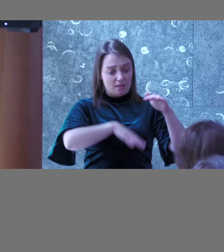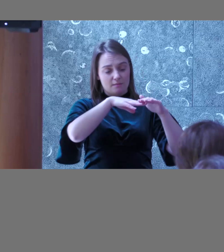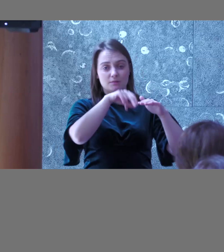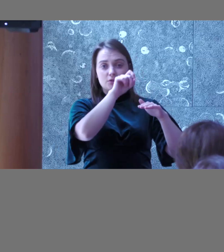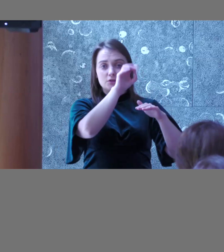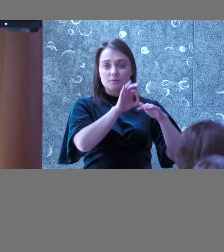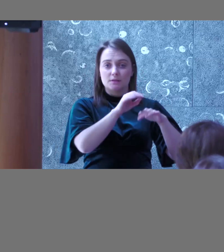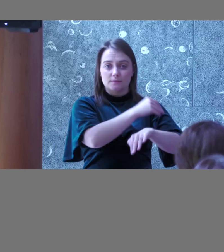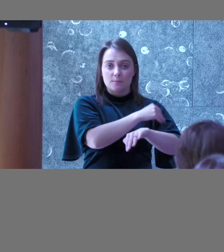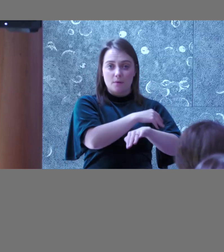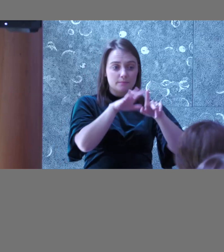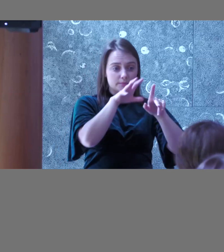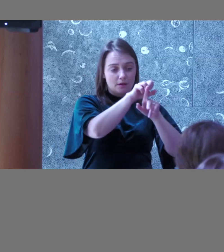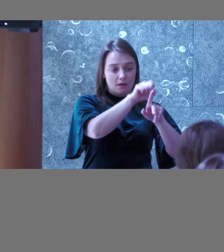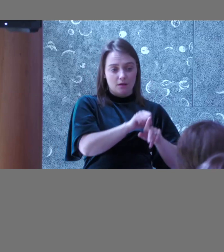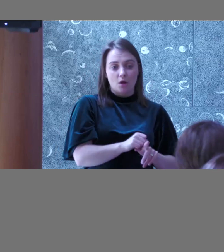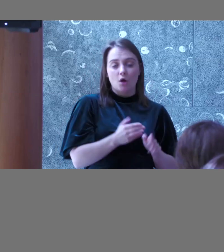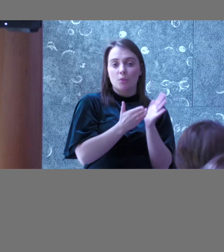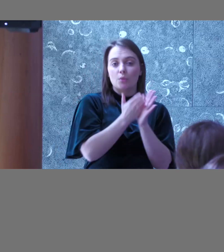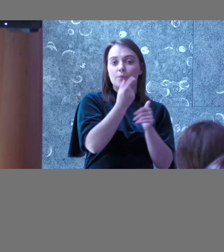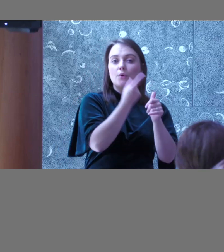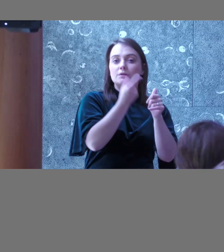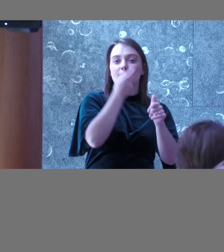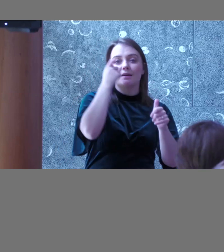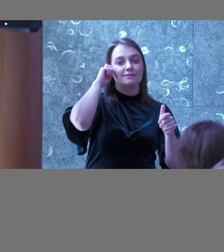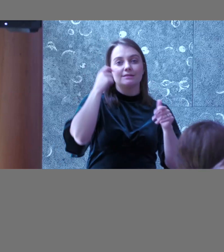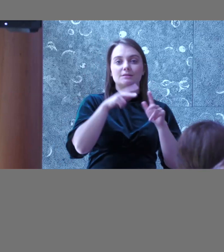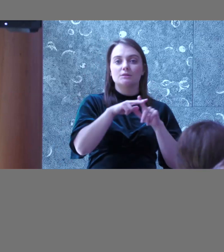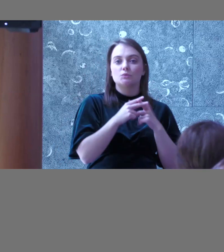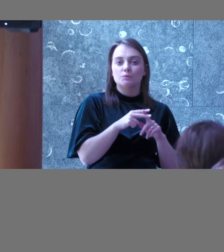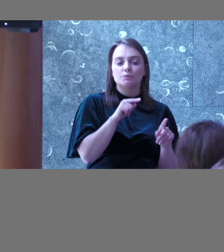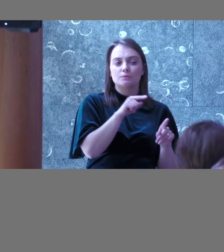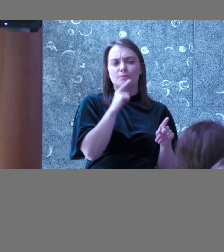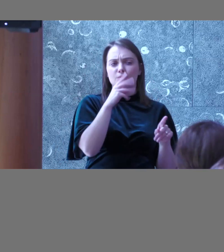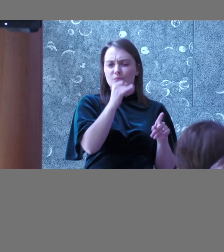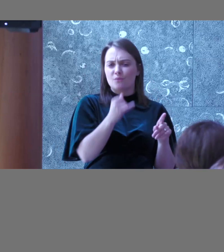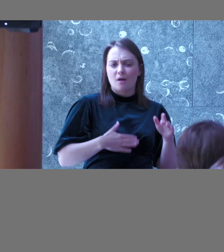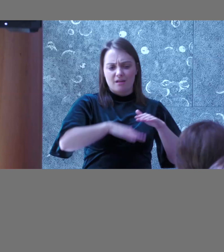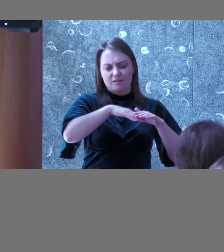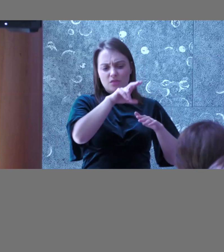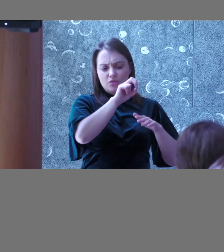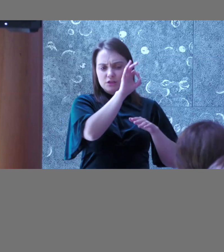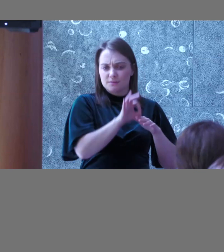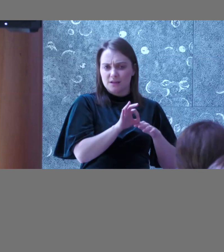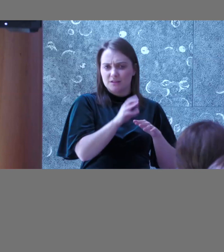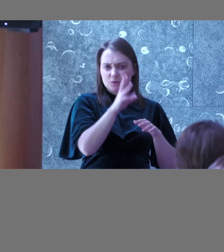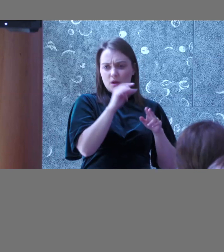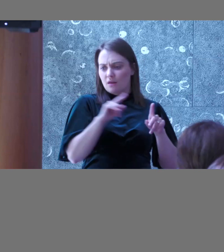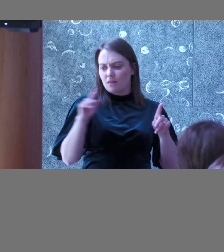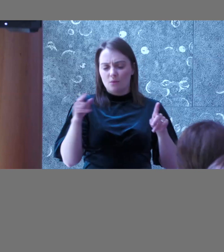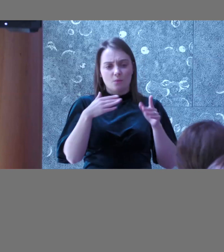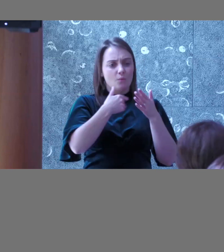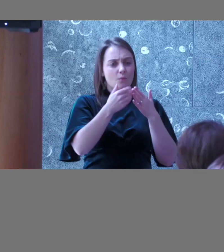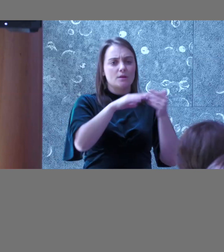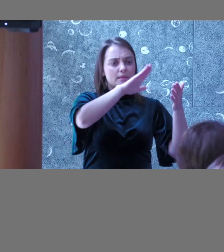% of issues are picked up by the automatic testing tools. Why is that? What these tools are missing